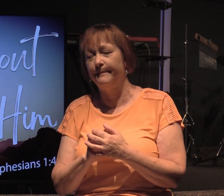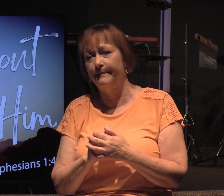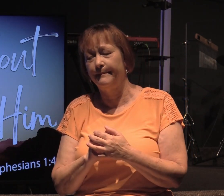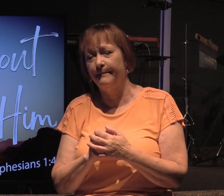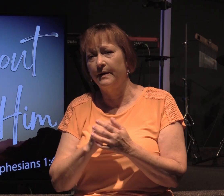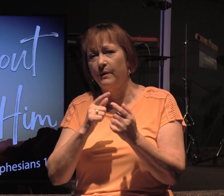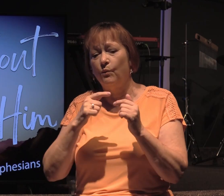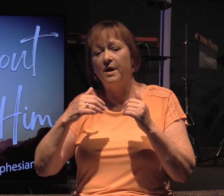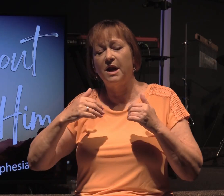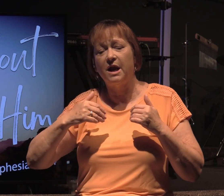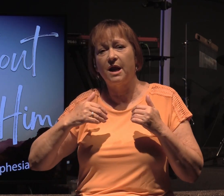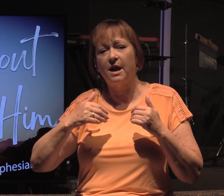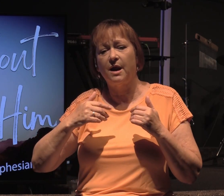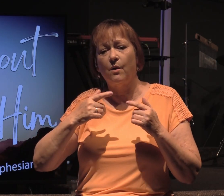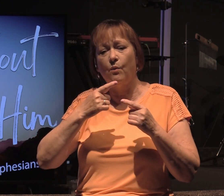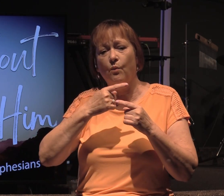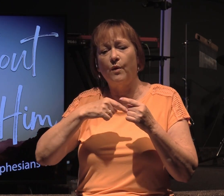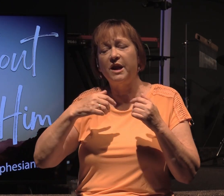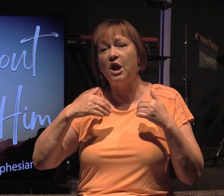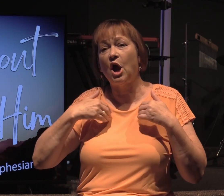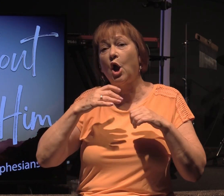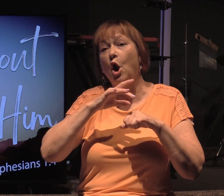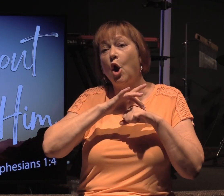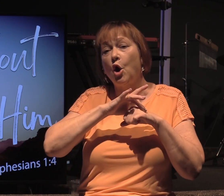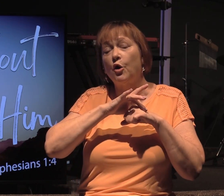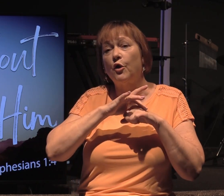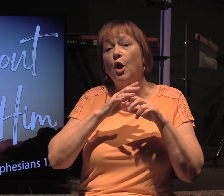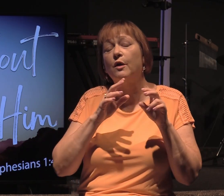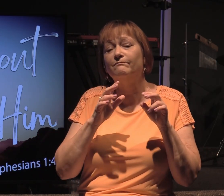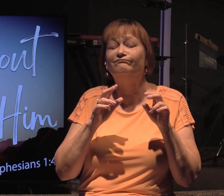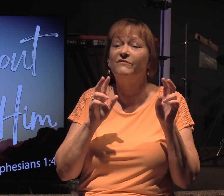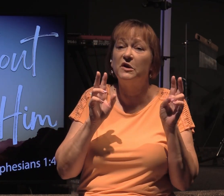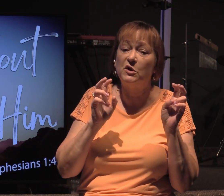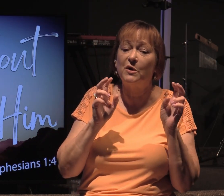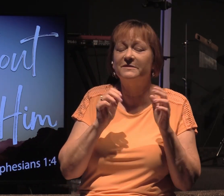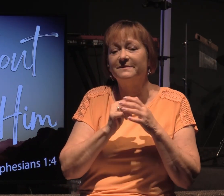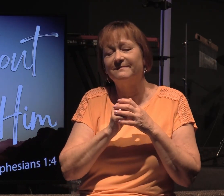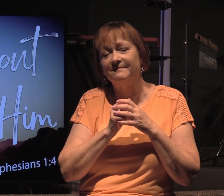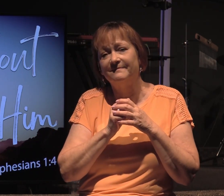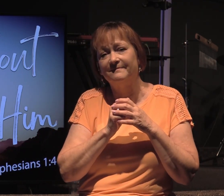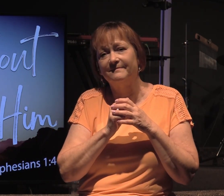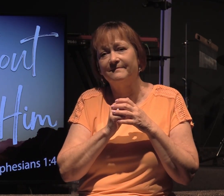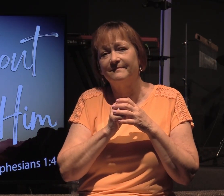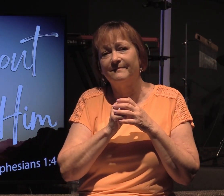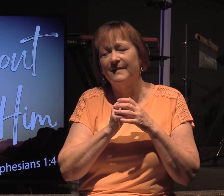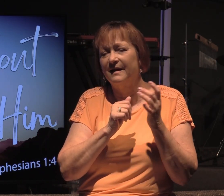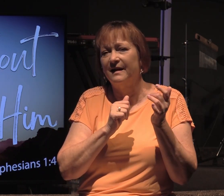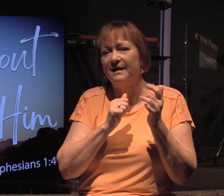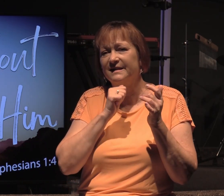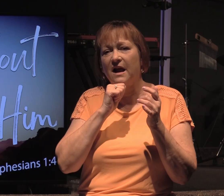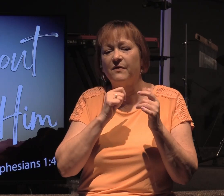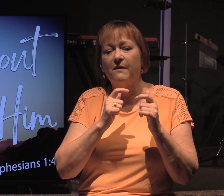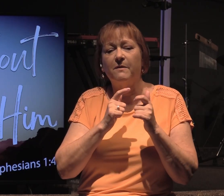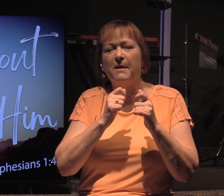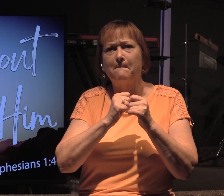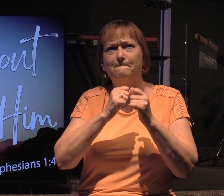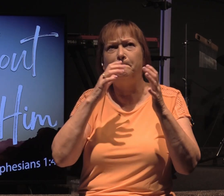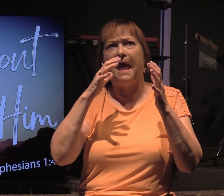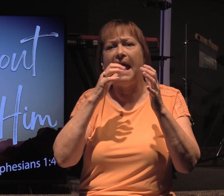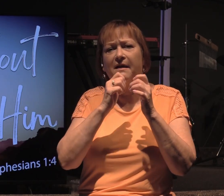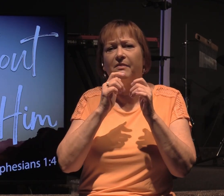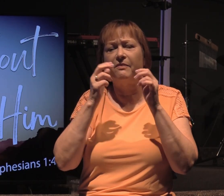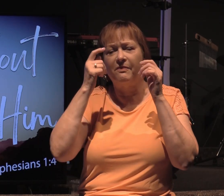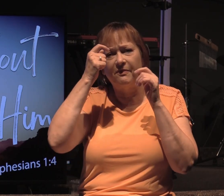So in young term young earth terms which would exclude the big bang theory and evolution